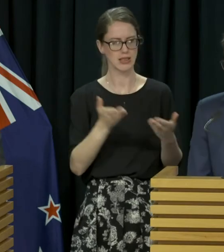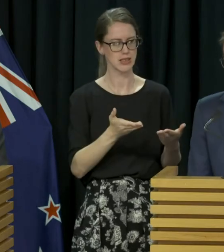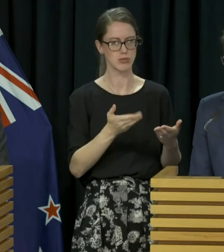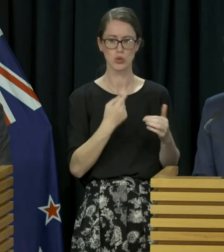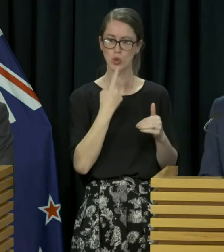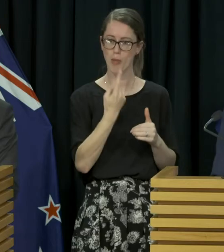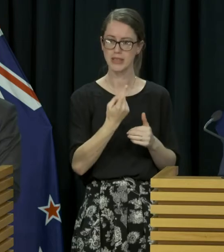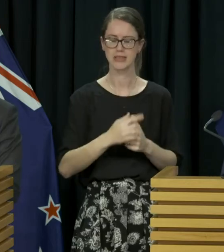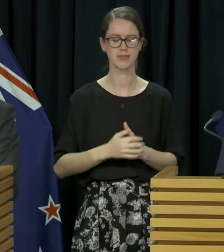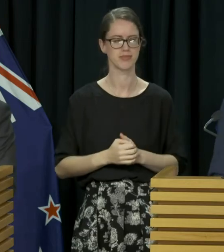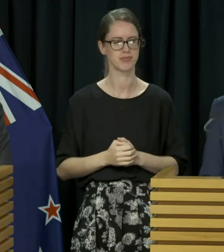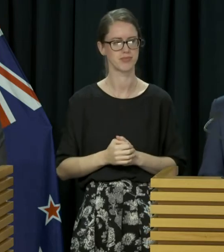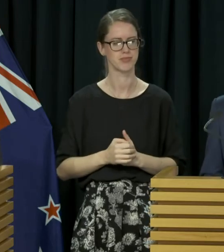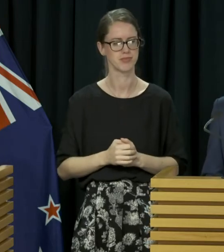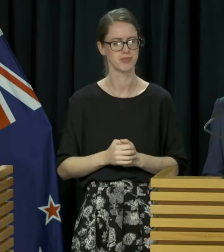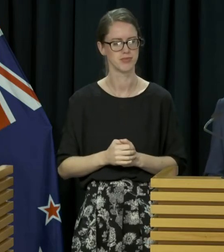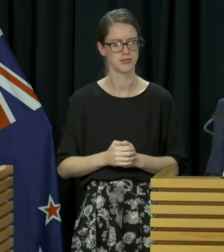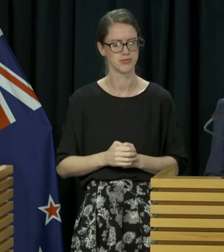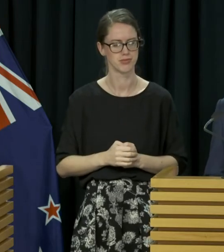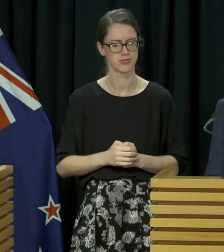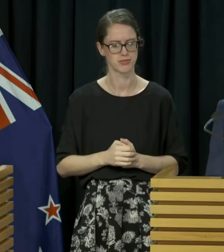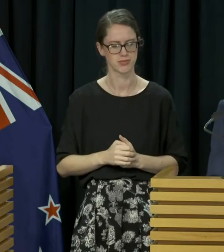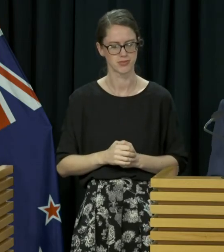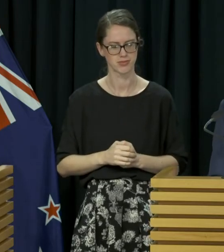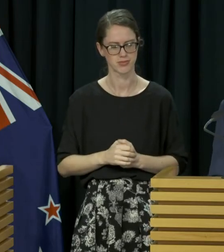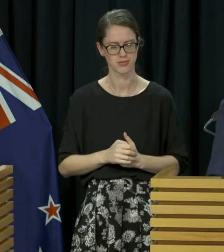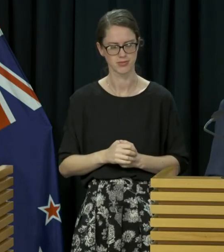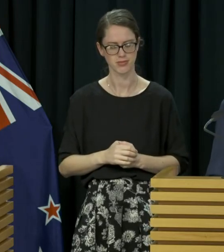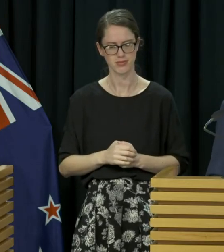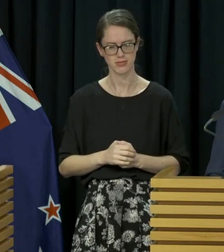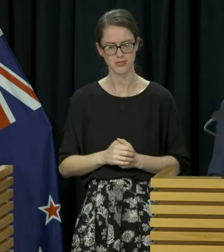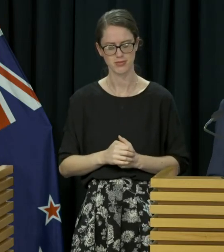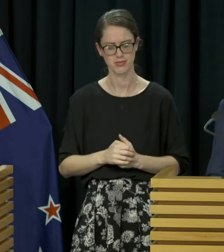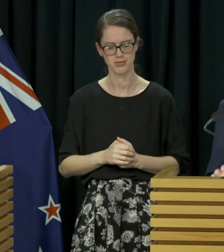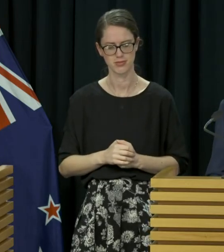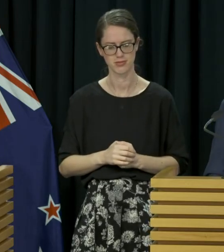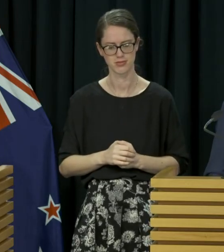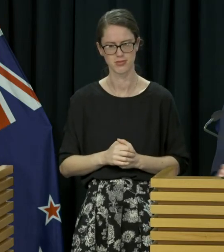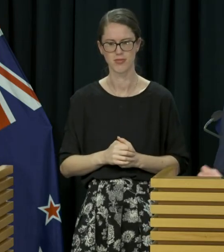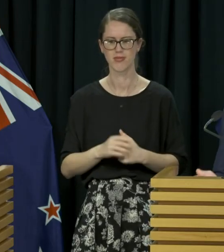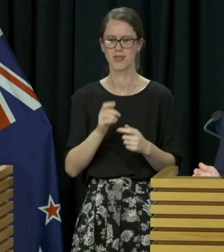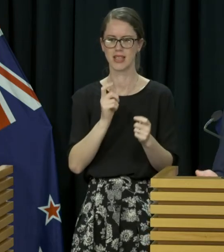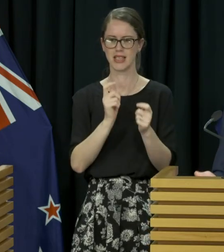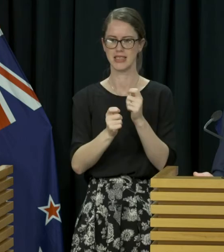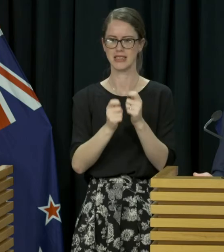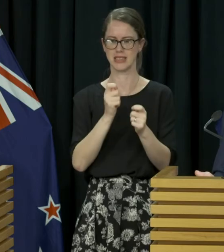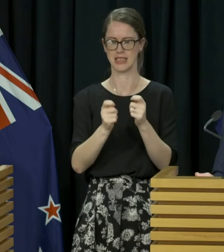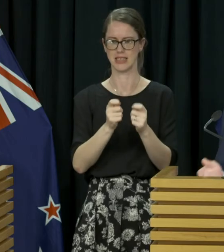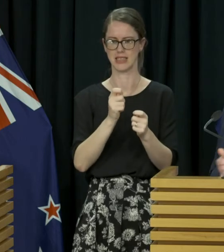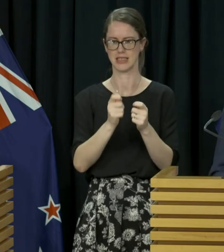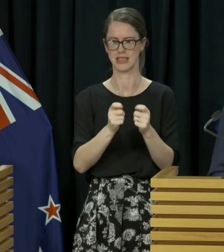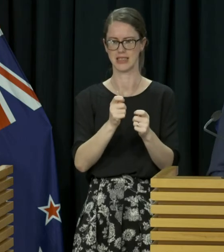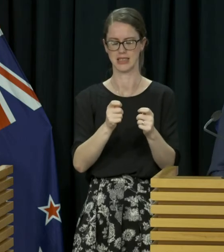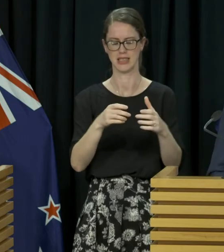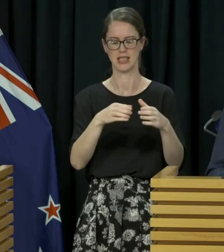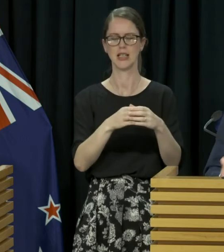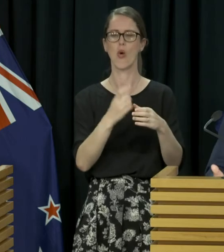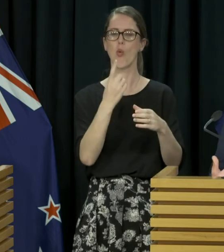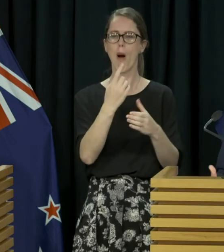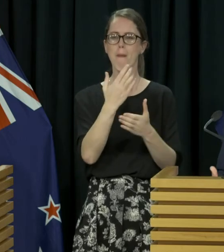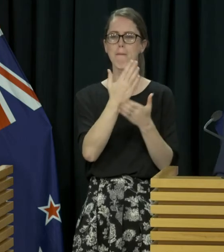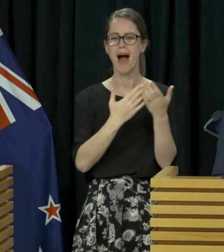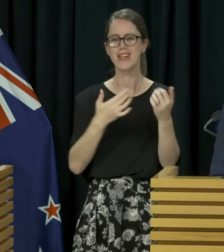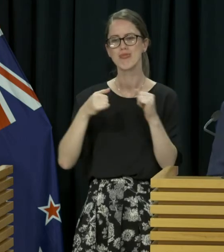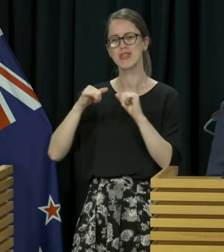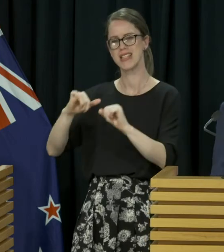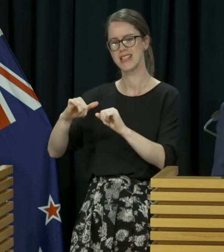Director-General to comment on that. Look, I think another relevant comment here, Minister, is that the testing is just part of the arrangements in place to protect the workforce